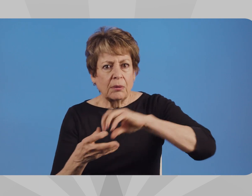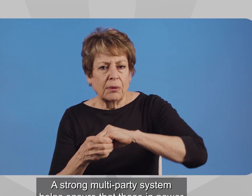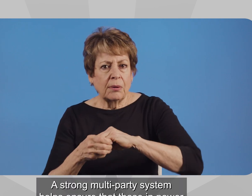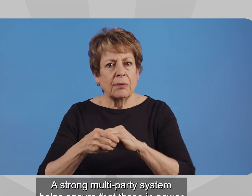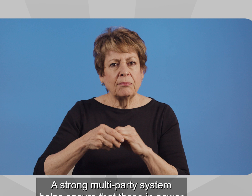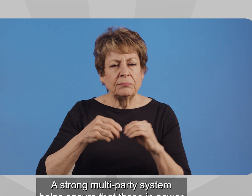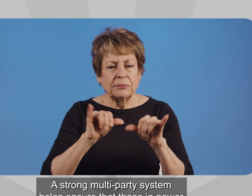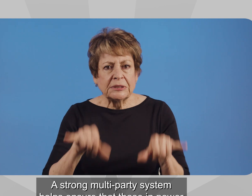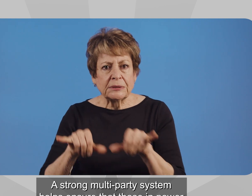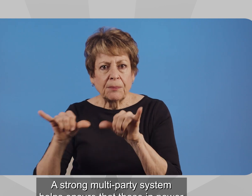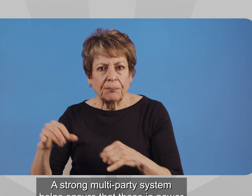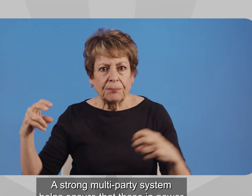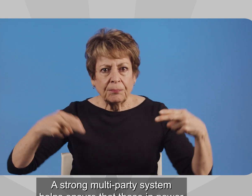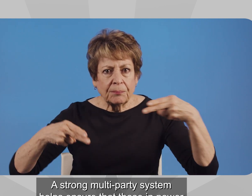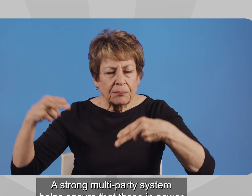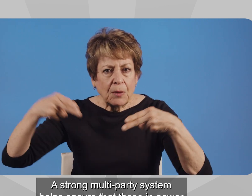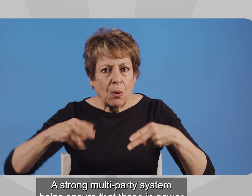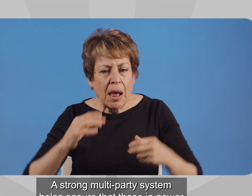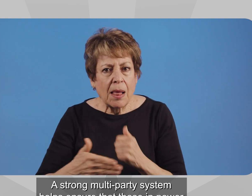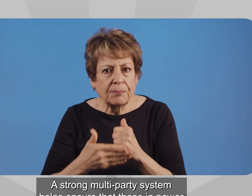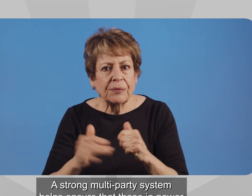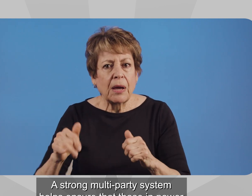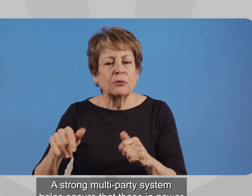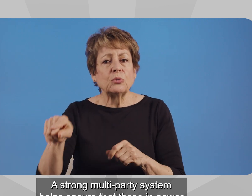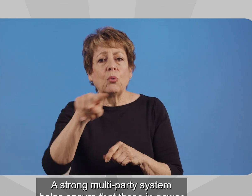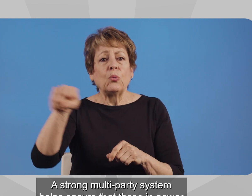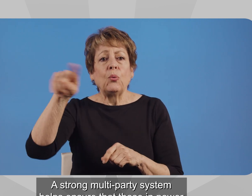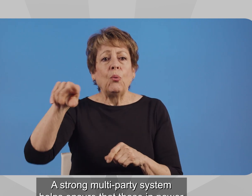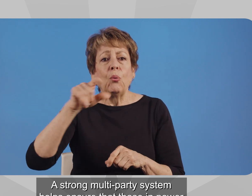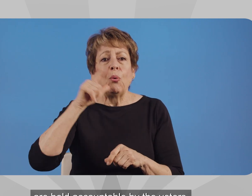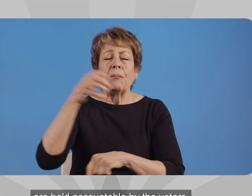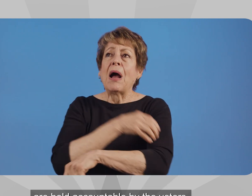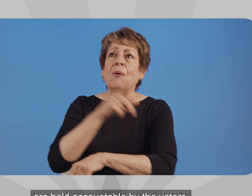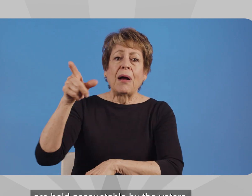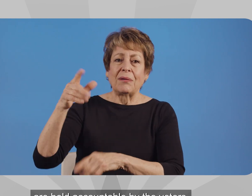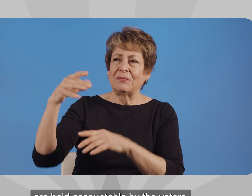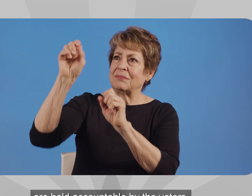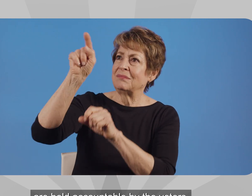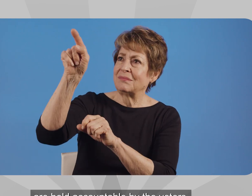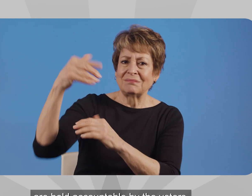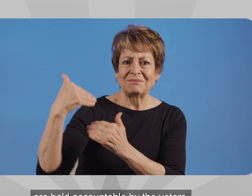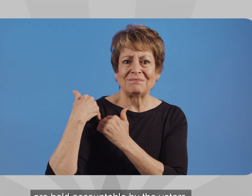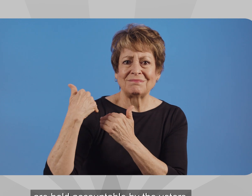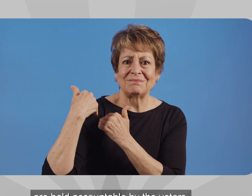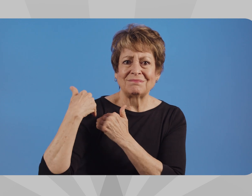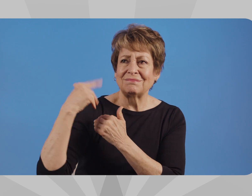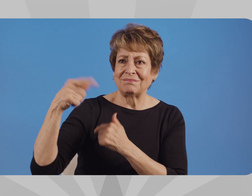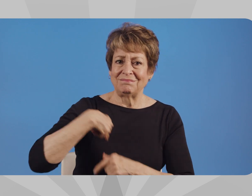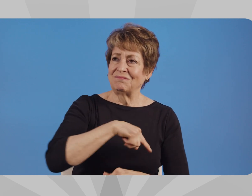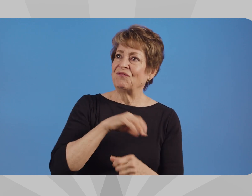A strong multi-party system helps ensure that those in power are held accountable by the voters.